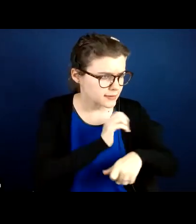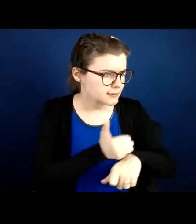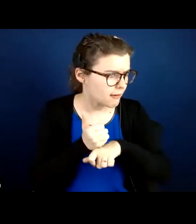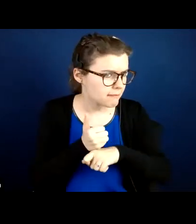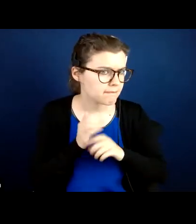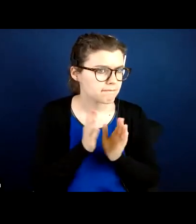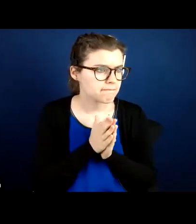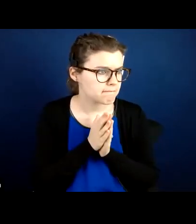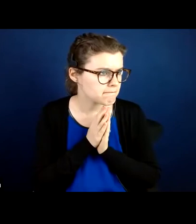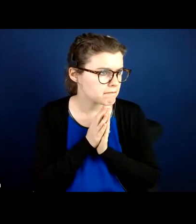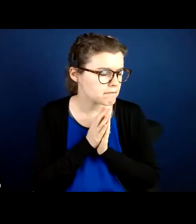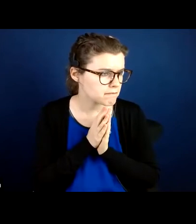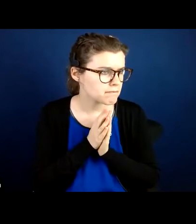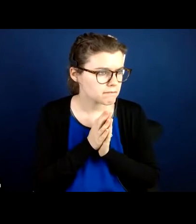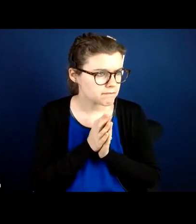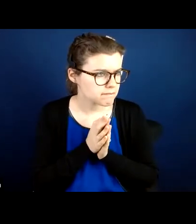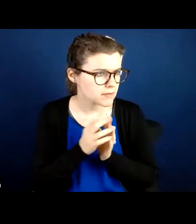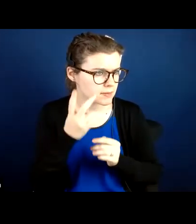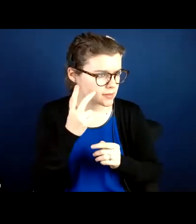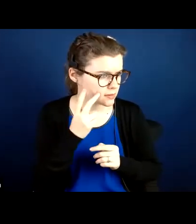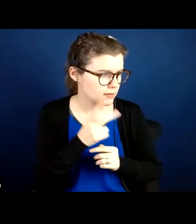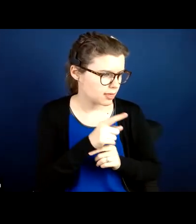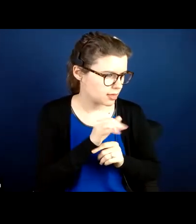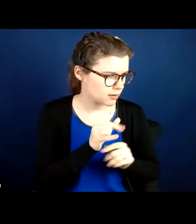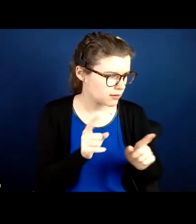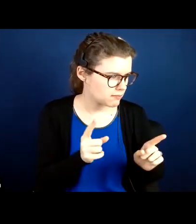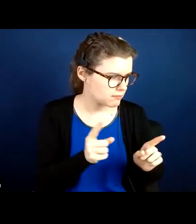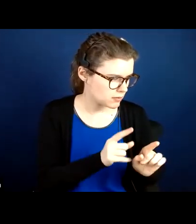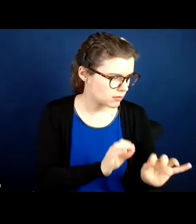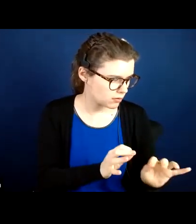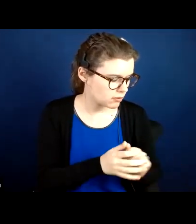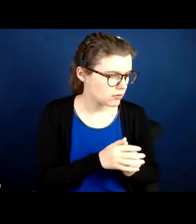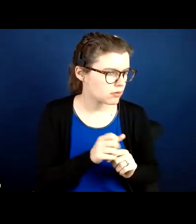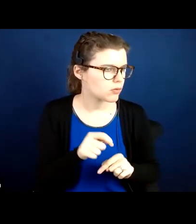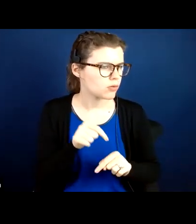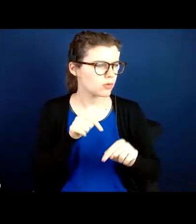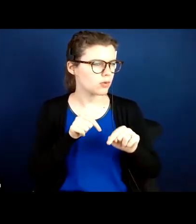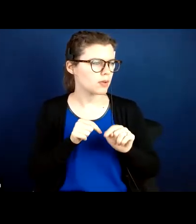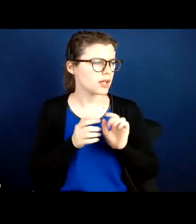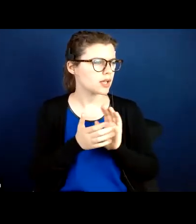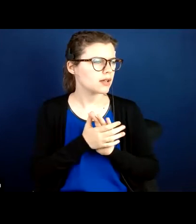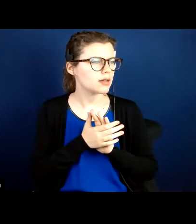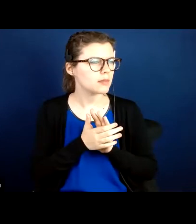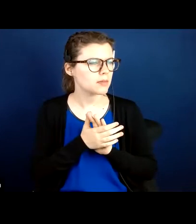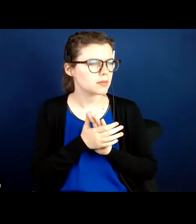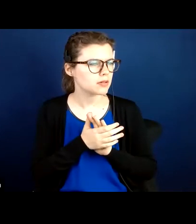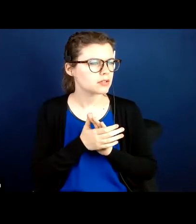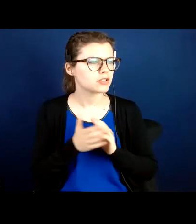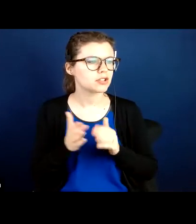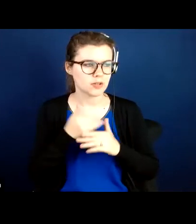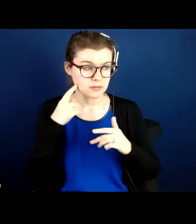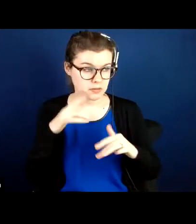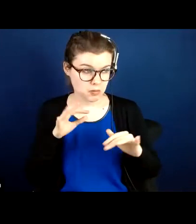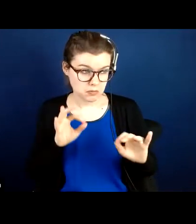Oh gosh. Okay. Minimize. So I need to go back to share my sound. Okay.